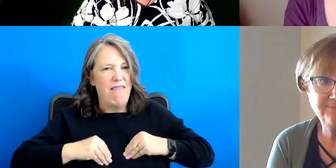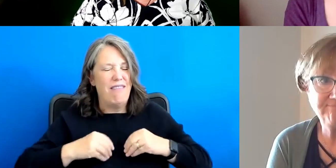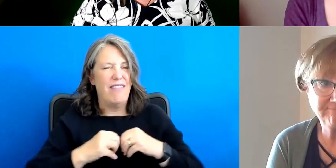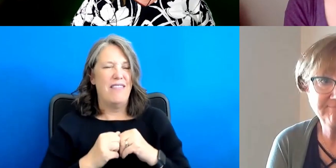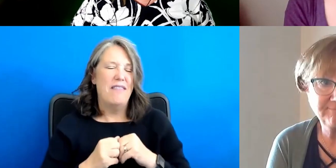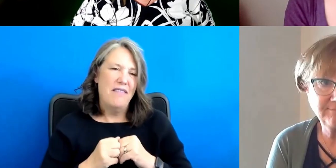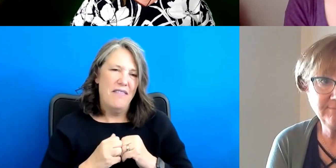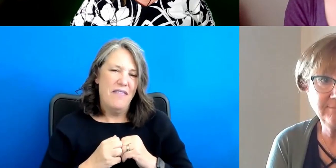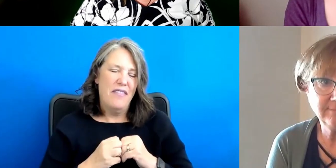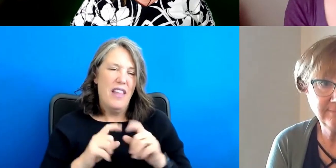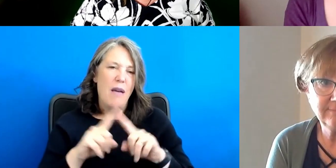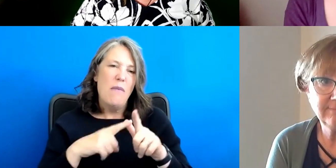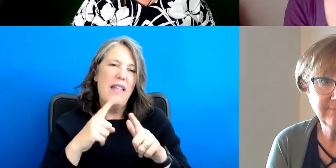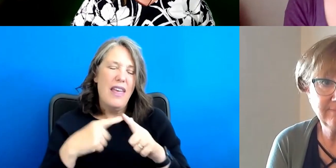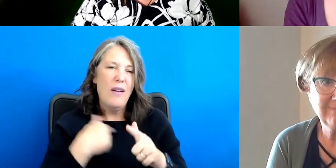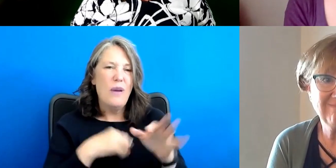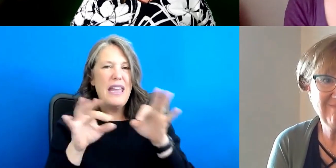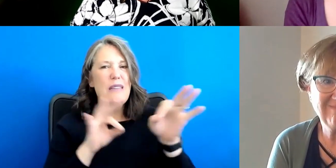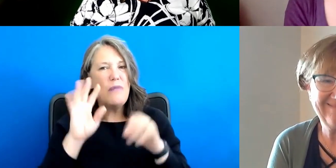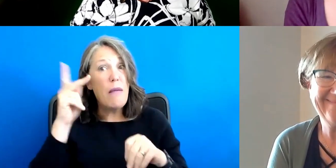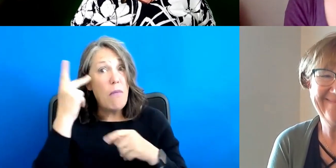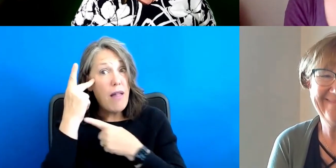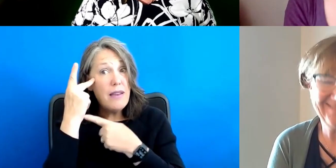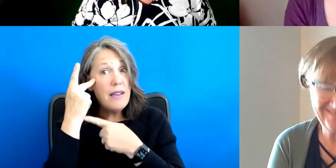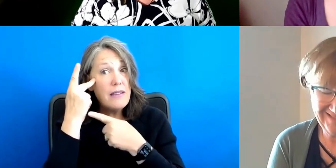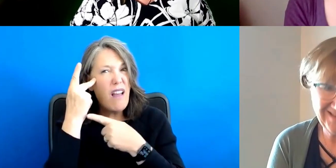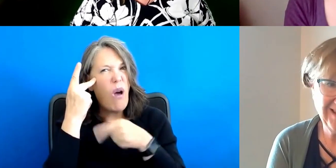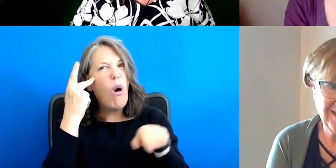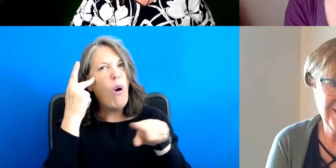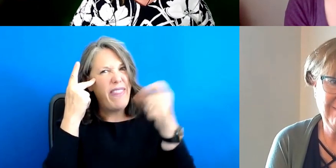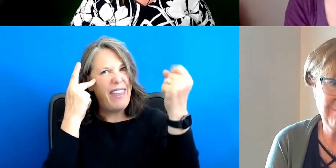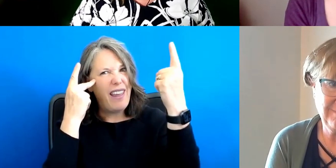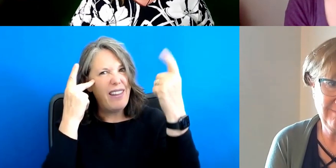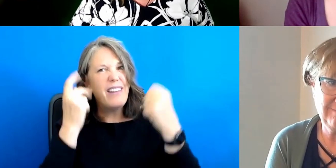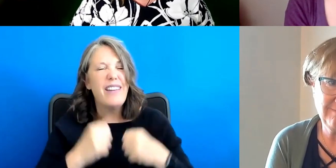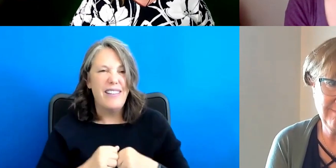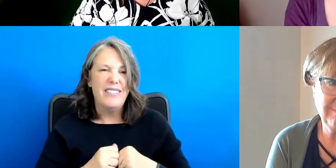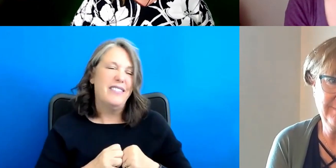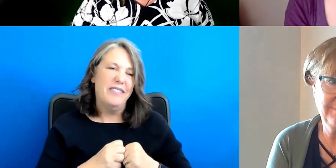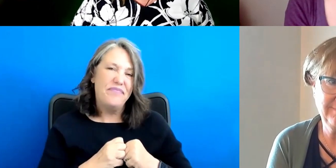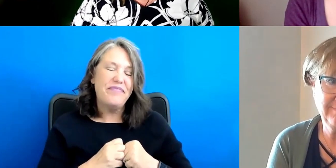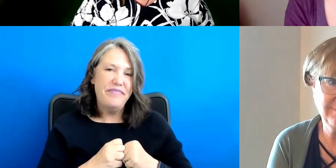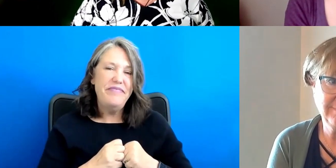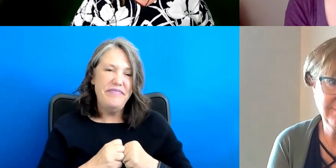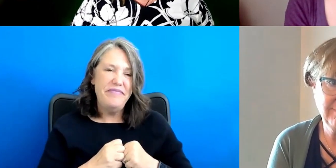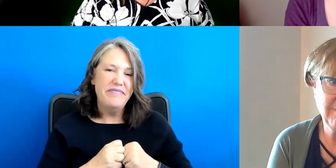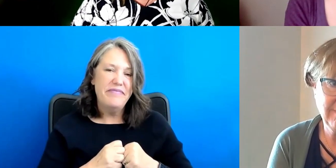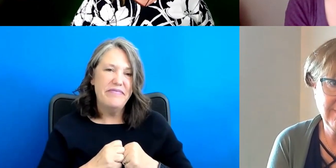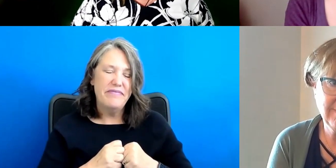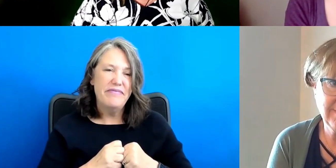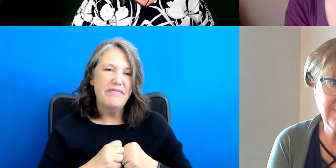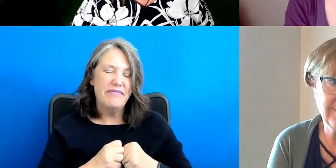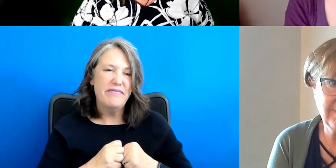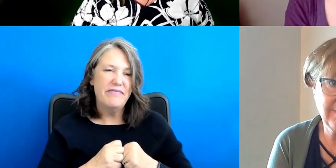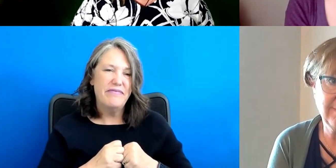you know, but then we explain the politics and they get it. Um, but, um, yeah, uh,